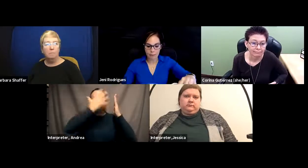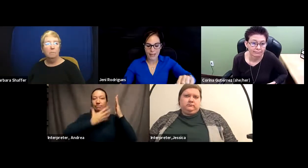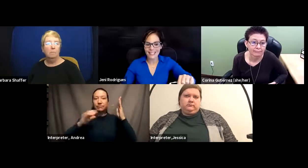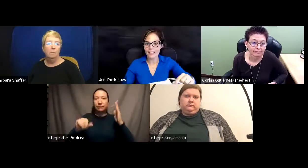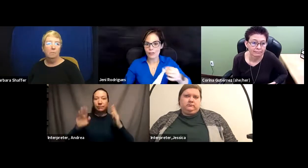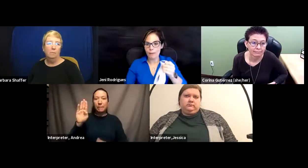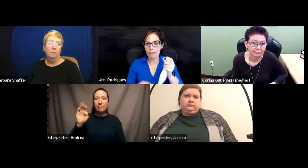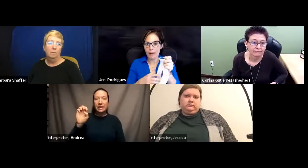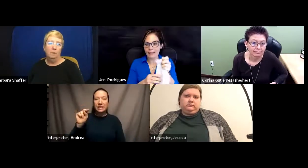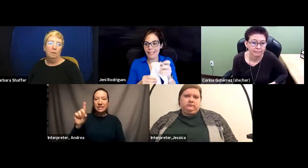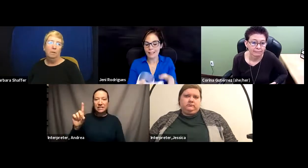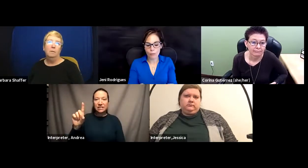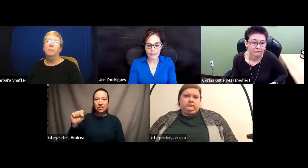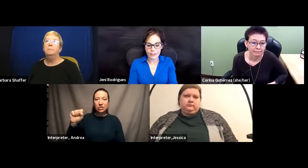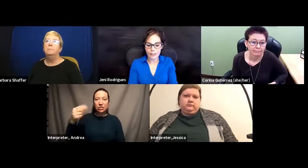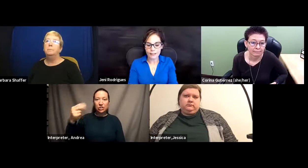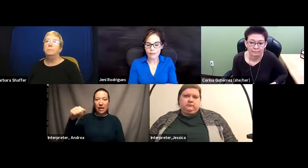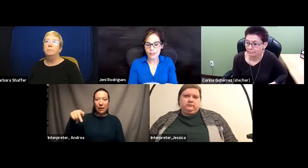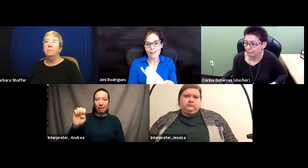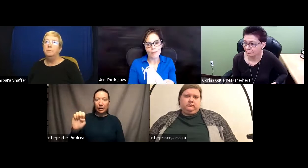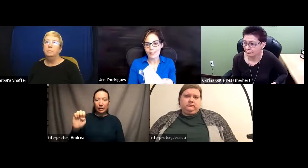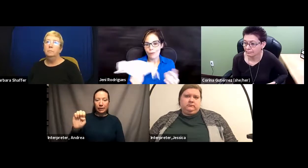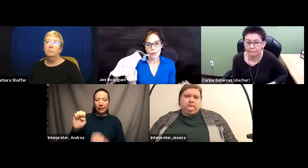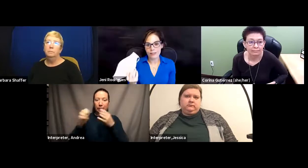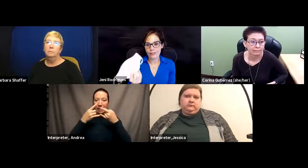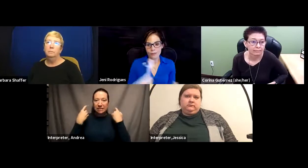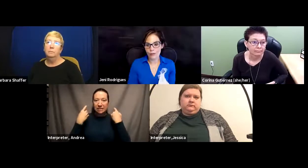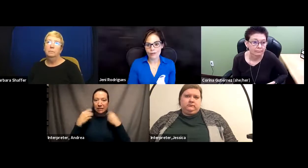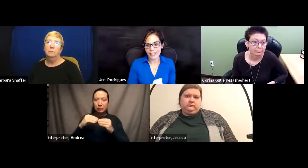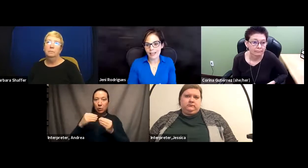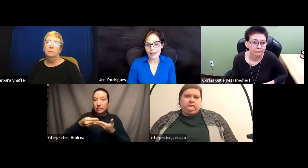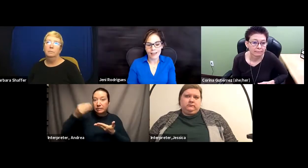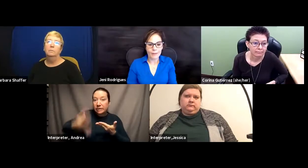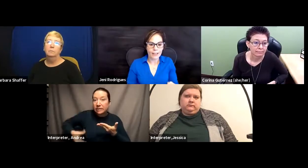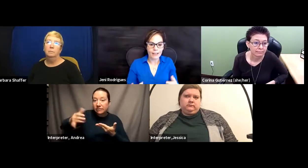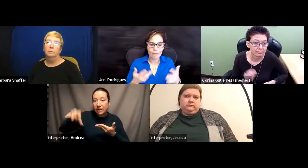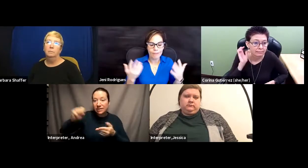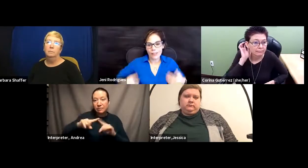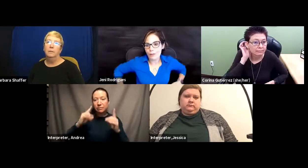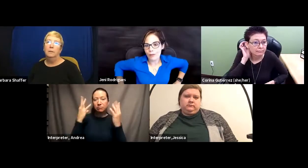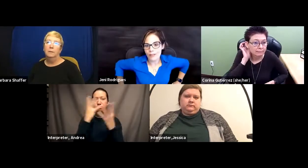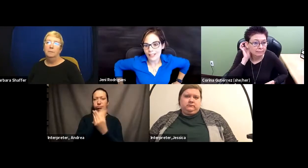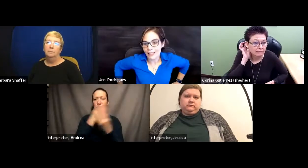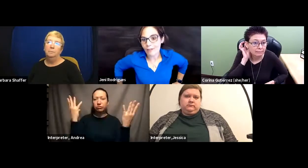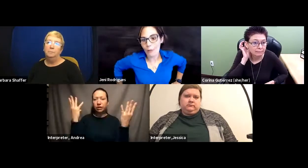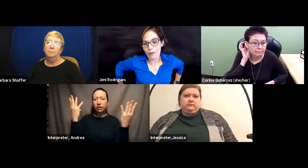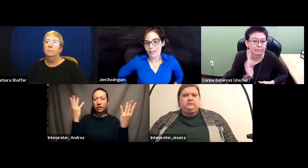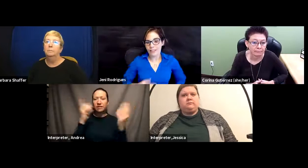mask. It's more expensive, but it works beautifully. Deaf people have said they love that one because